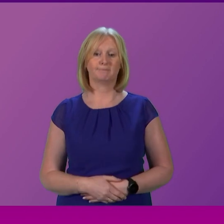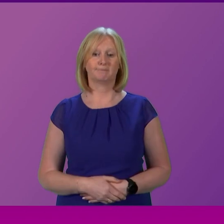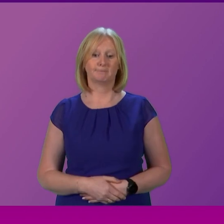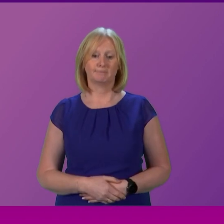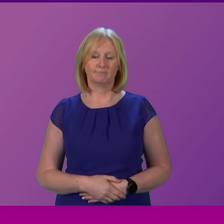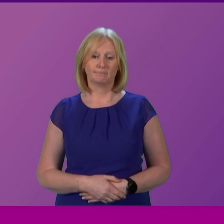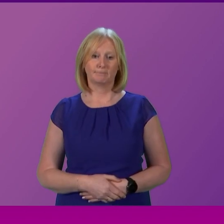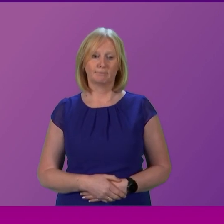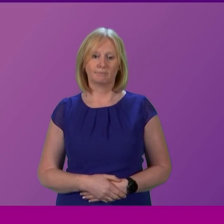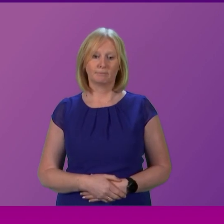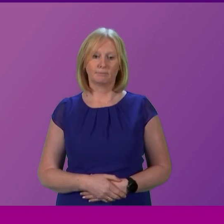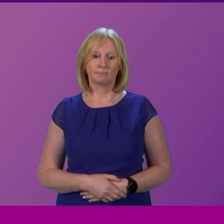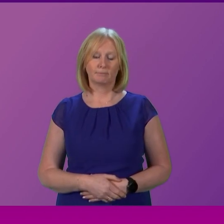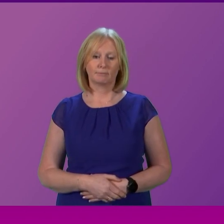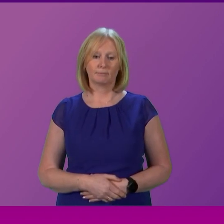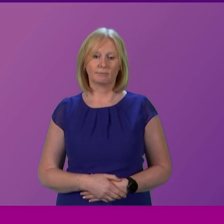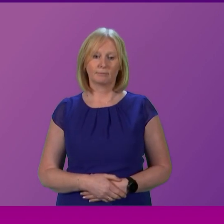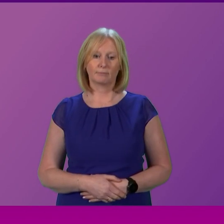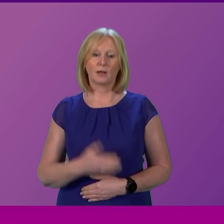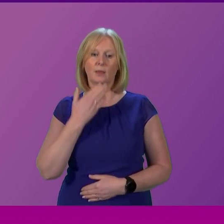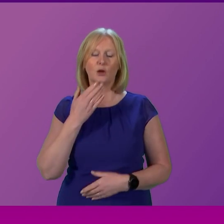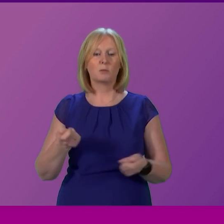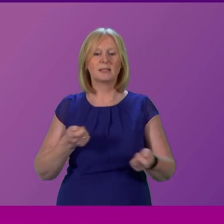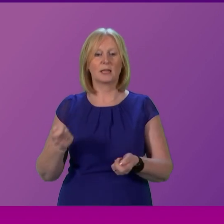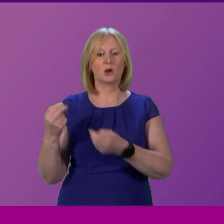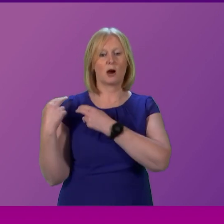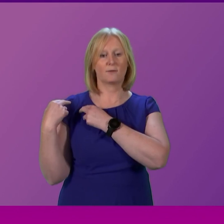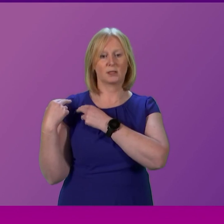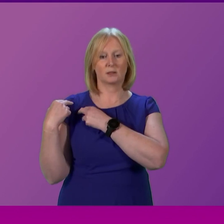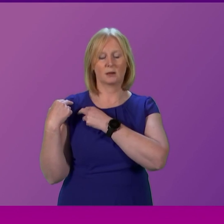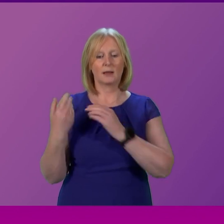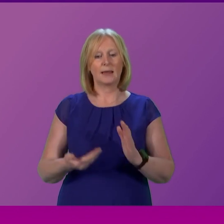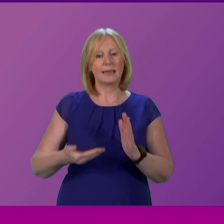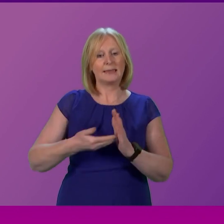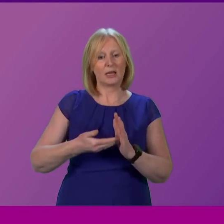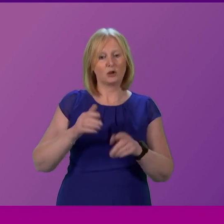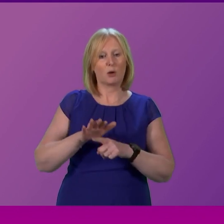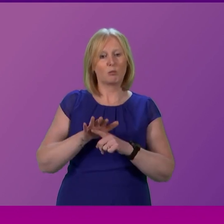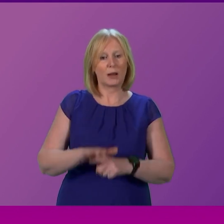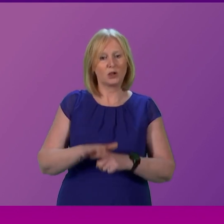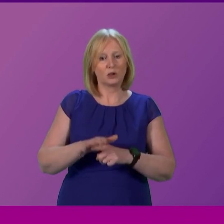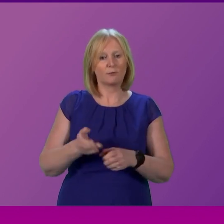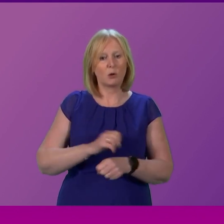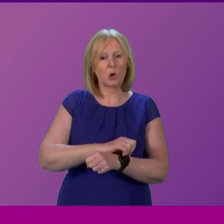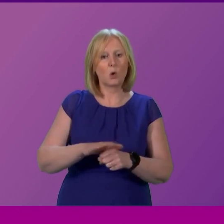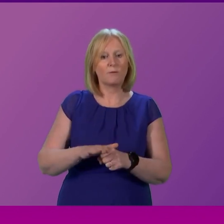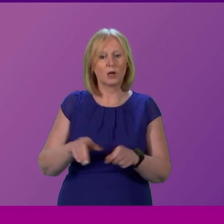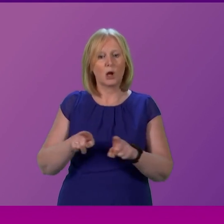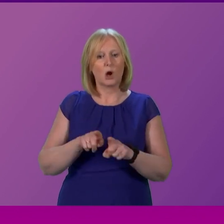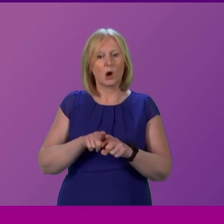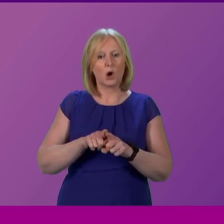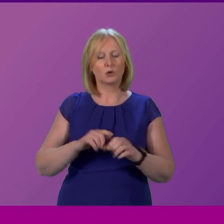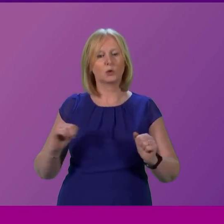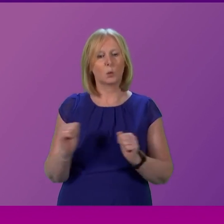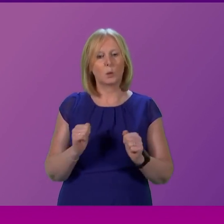Stewart to be followed by Sharon Dowie Thank you presiding officer given the additional pressure that Covid and seasonal flu are